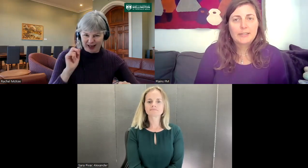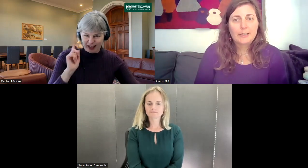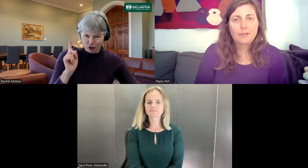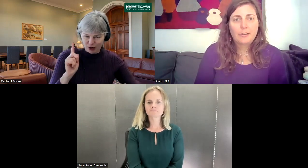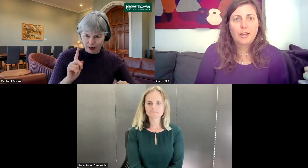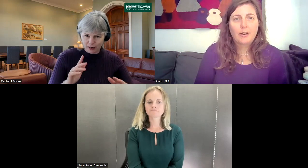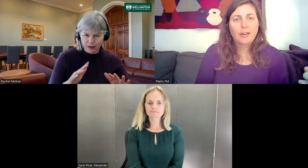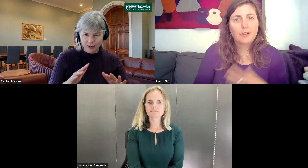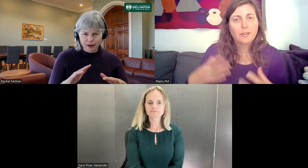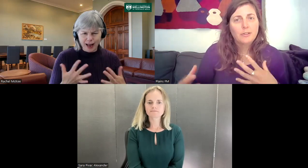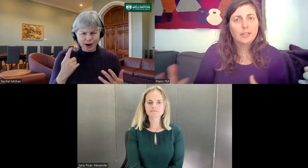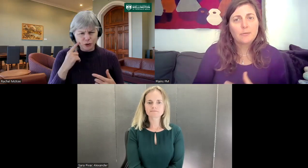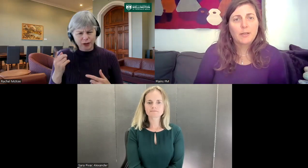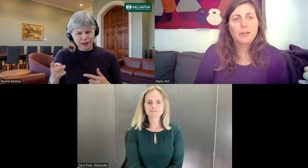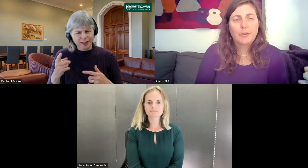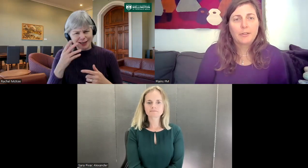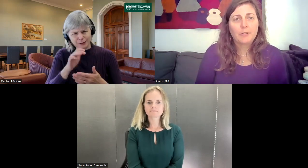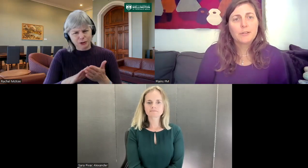differ there? And how do you teach people about those?